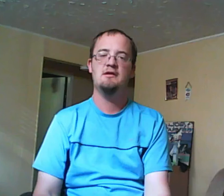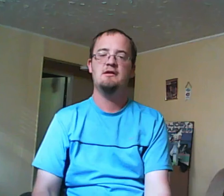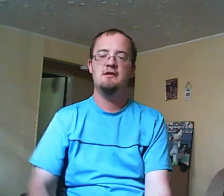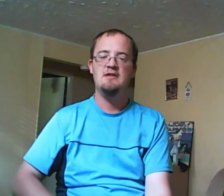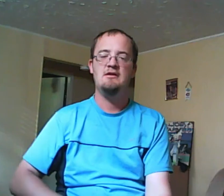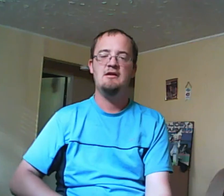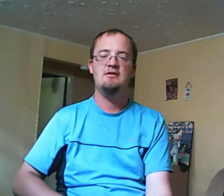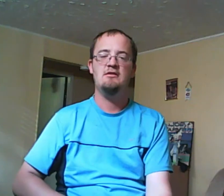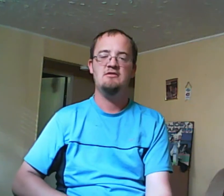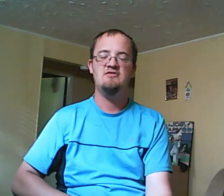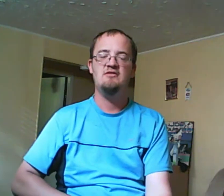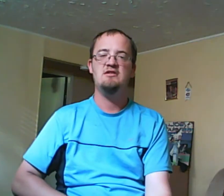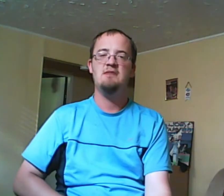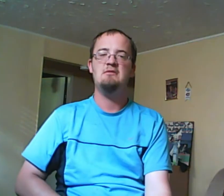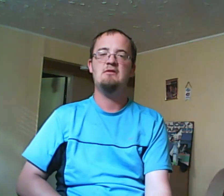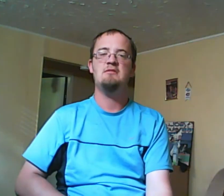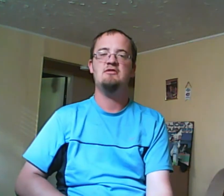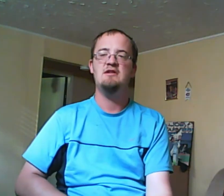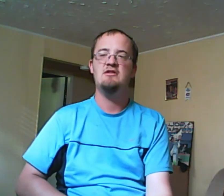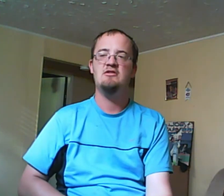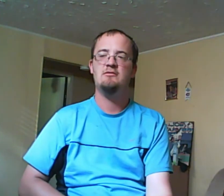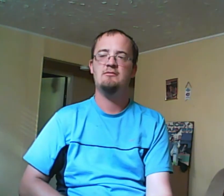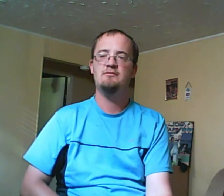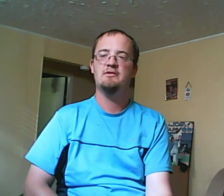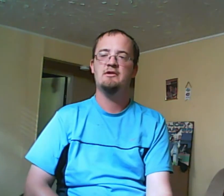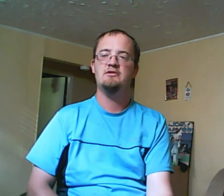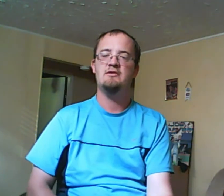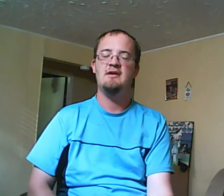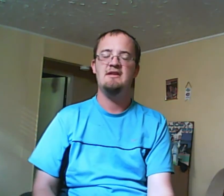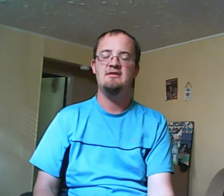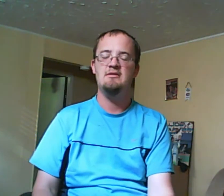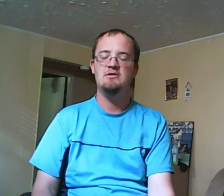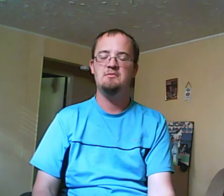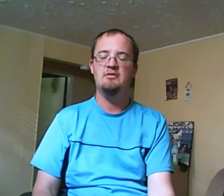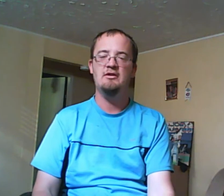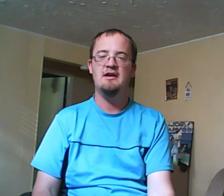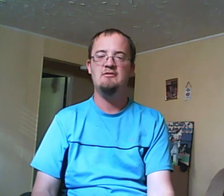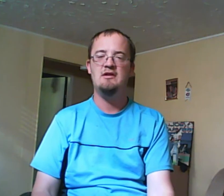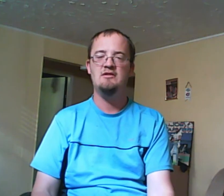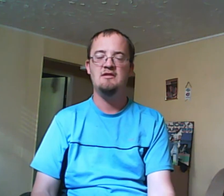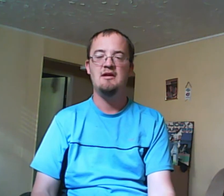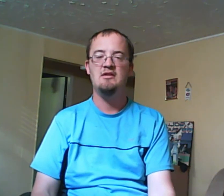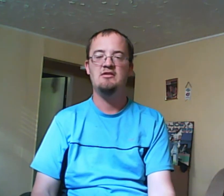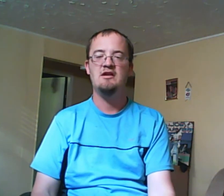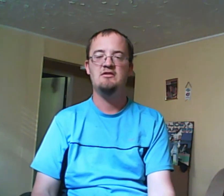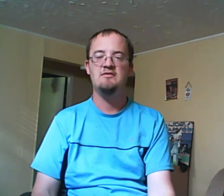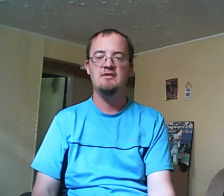Hey there, how there, ho there, it's Jeff Cutter Dunman welcoming you to another Degrassi-isms poll, and we are doing the top six characters from the